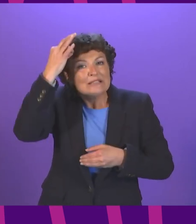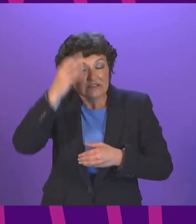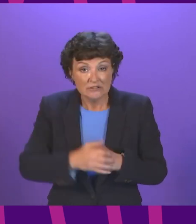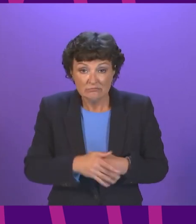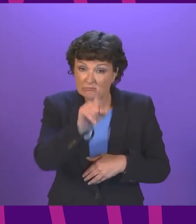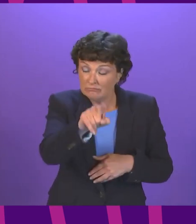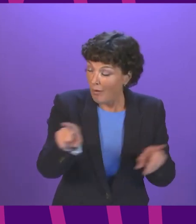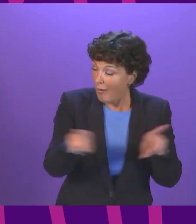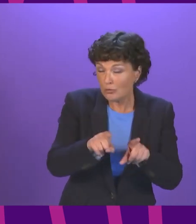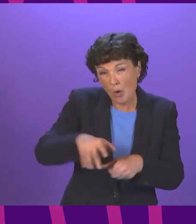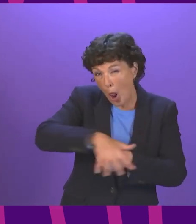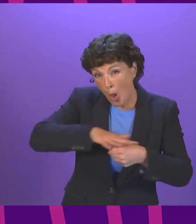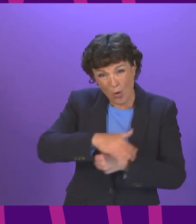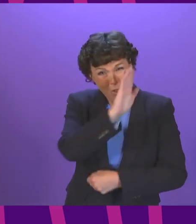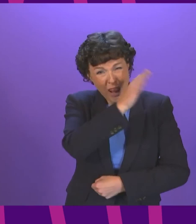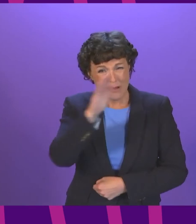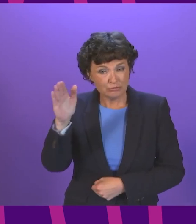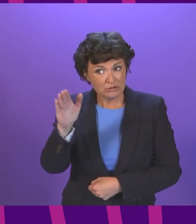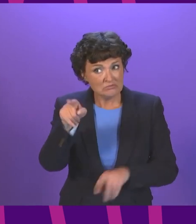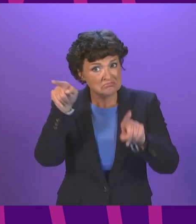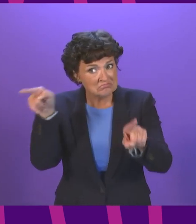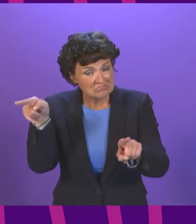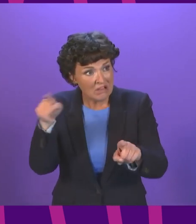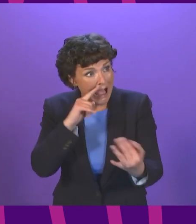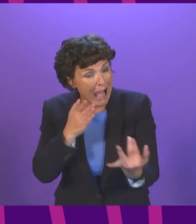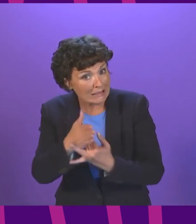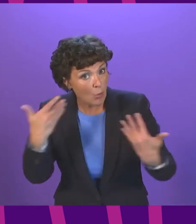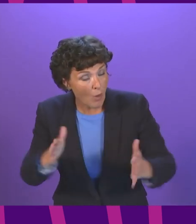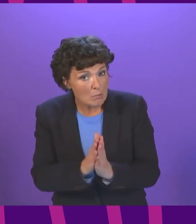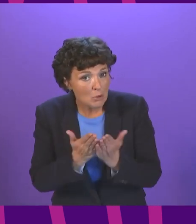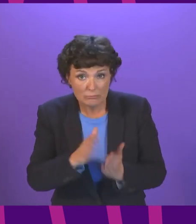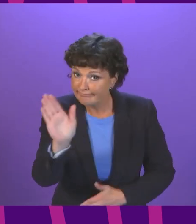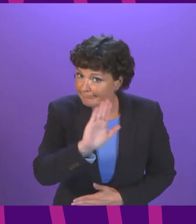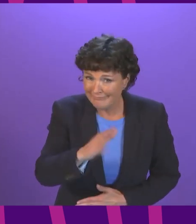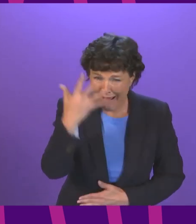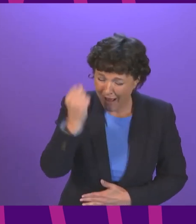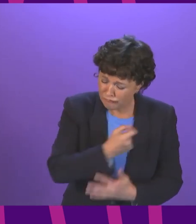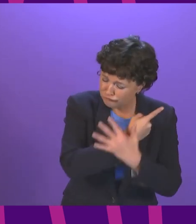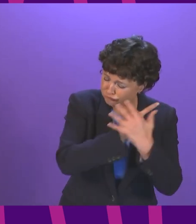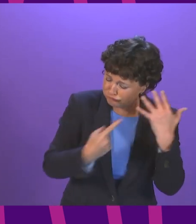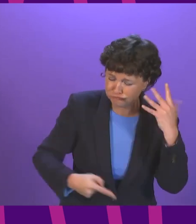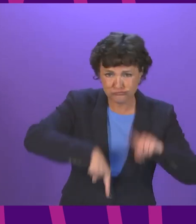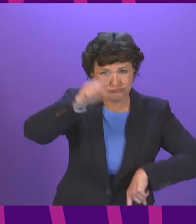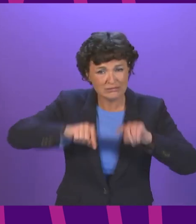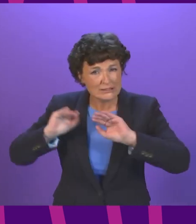access to books, vital though that is They also host a range of services that support wellbeing The pandemic has hit libraries